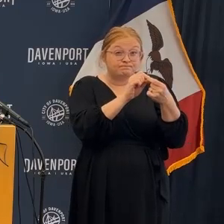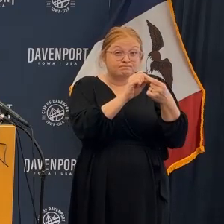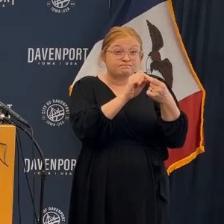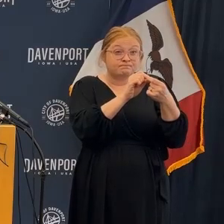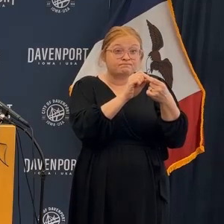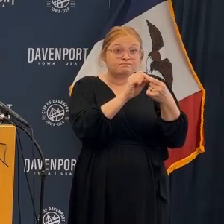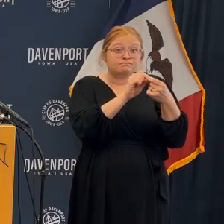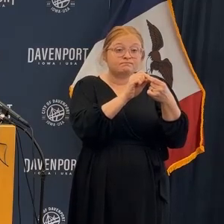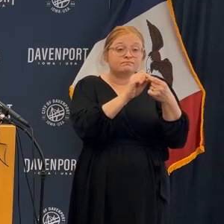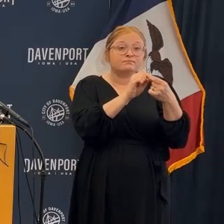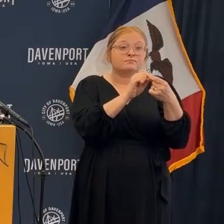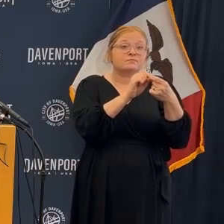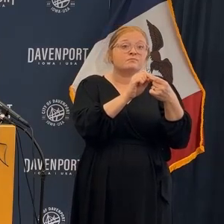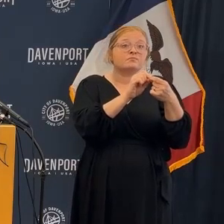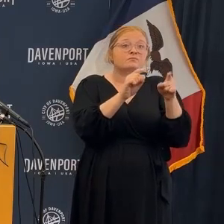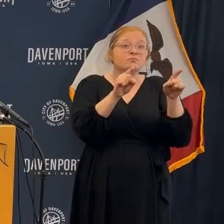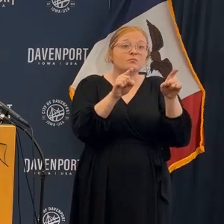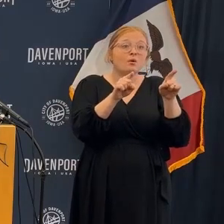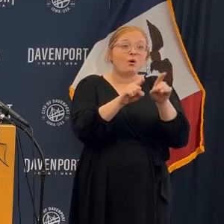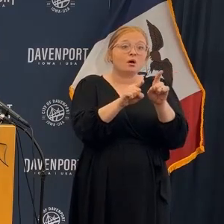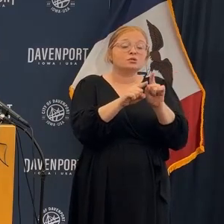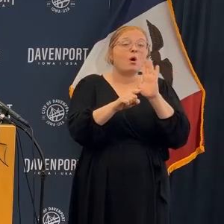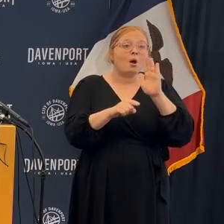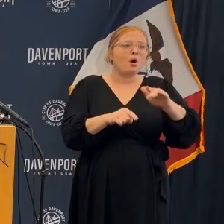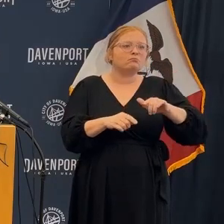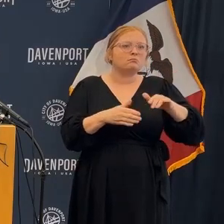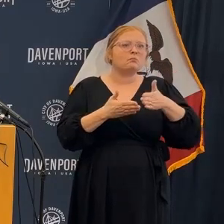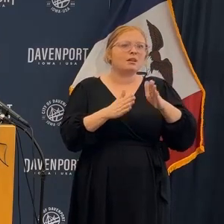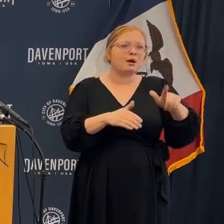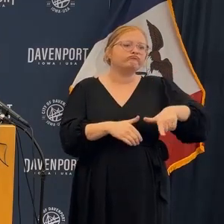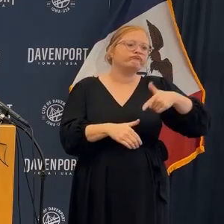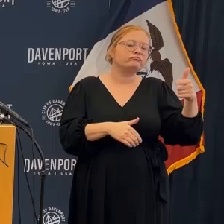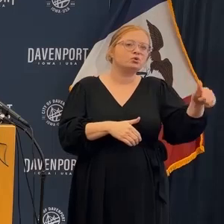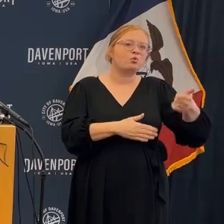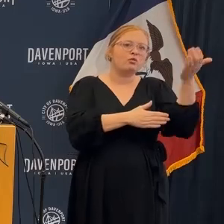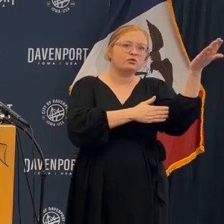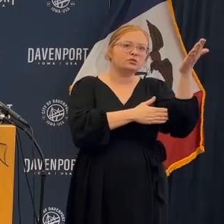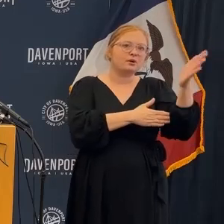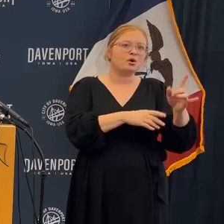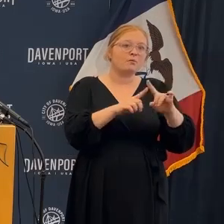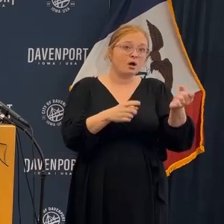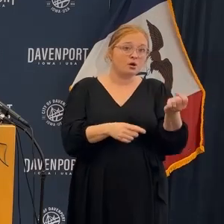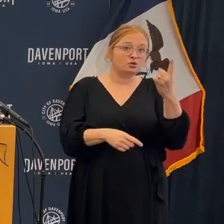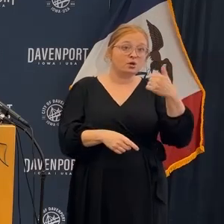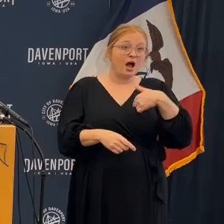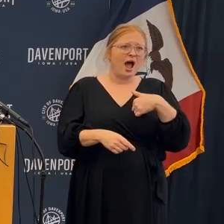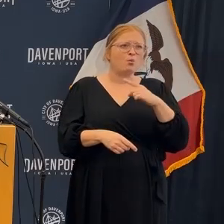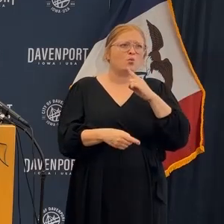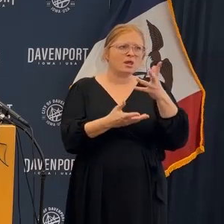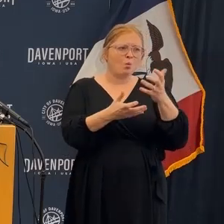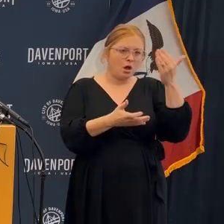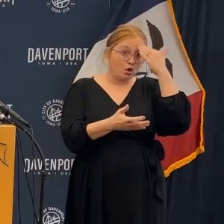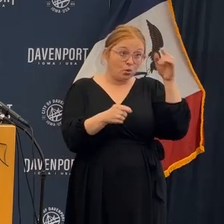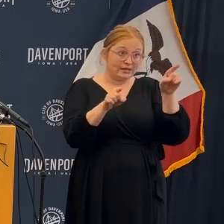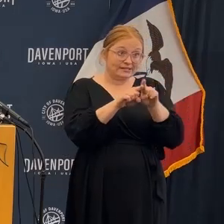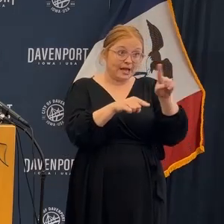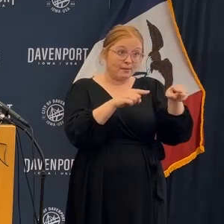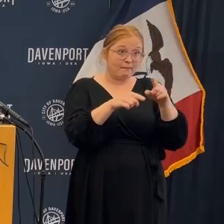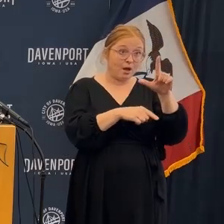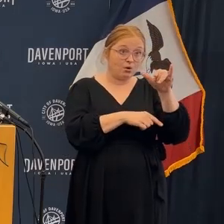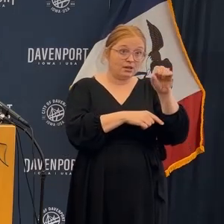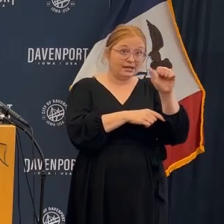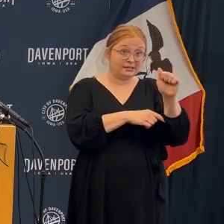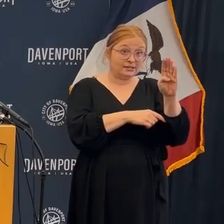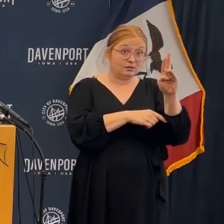I am going to be moving to other speakers here in a moment, but know that I am very interested in that particular issue also.